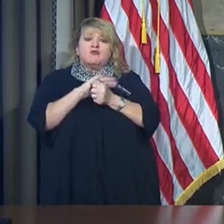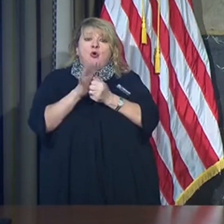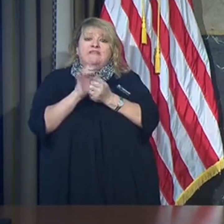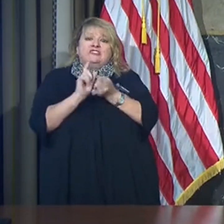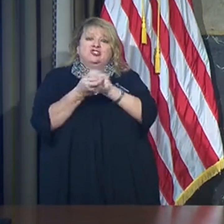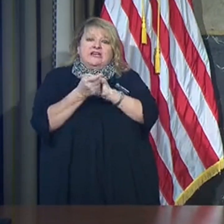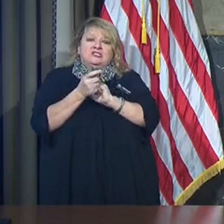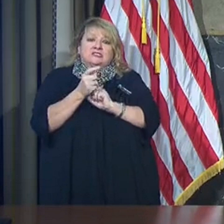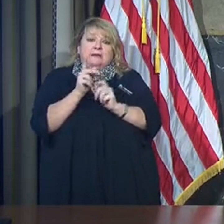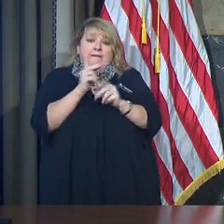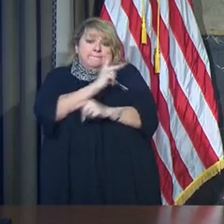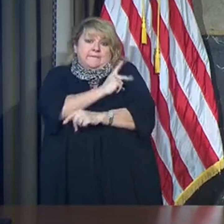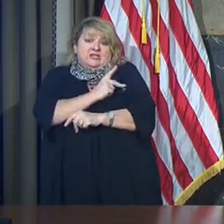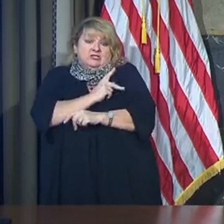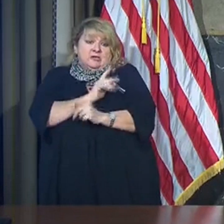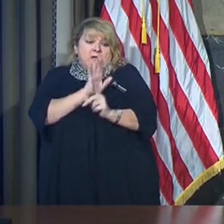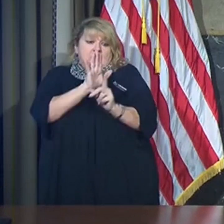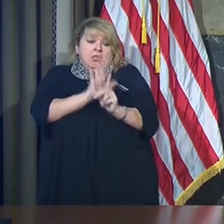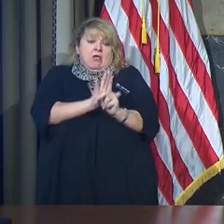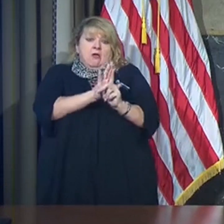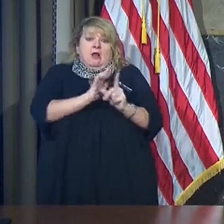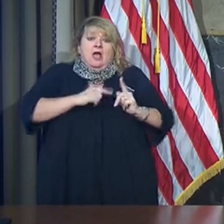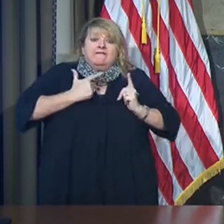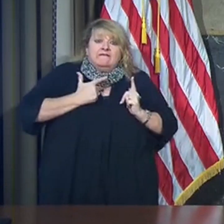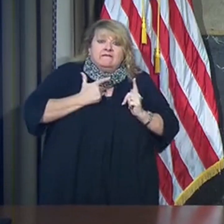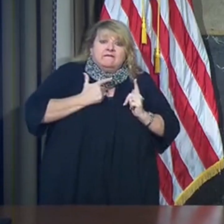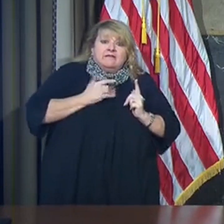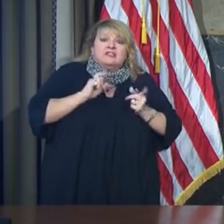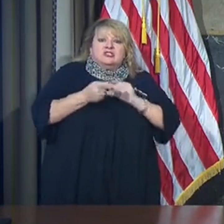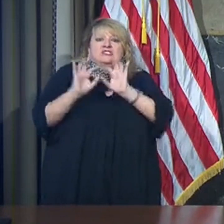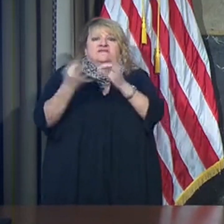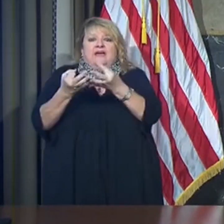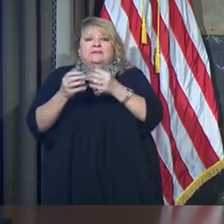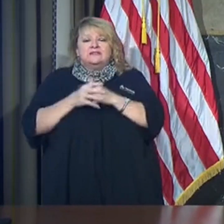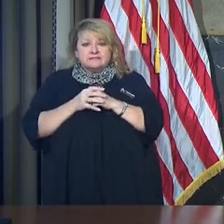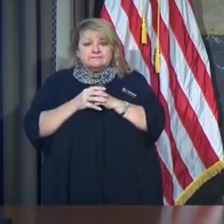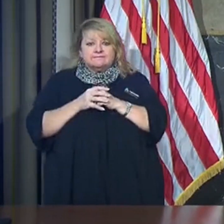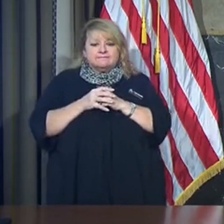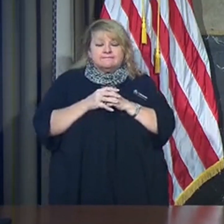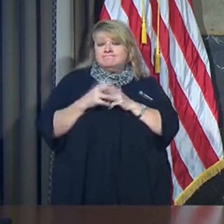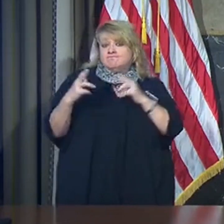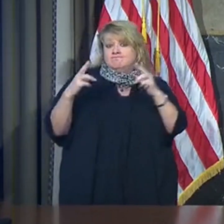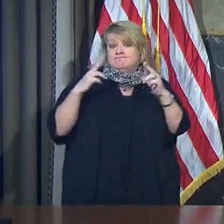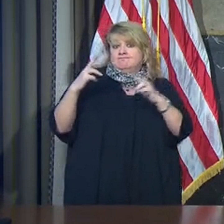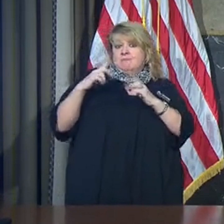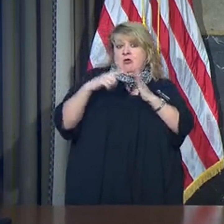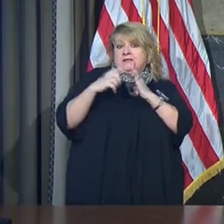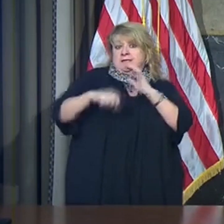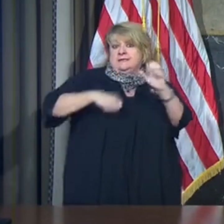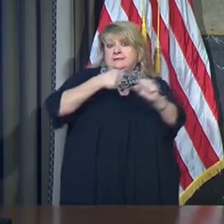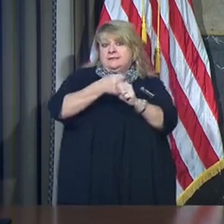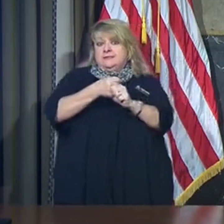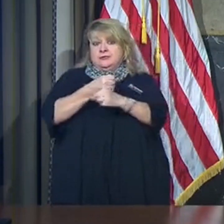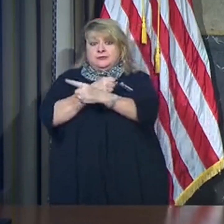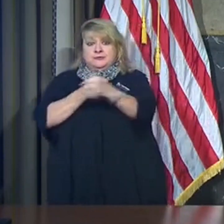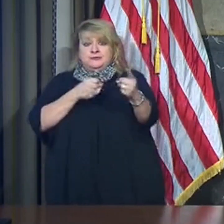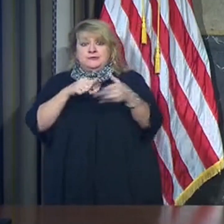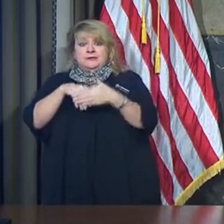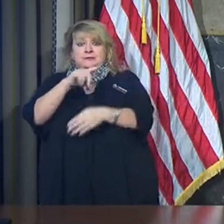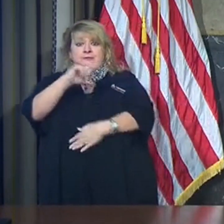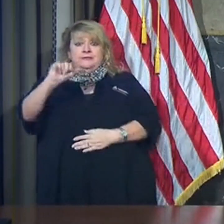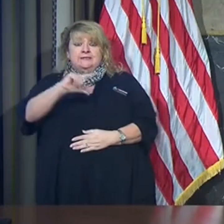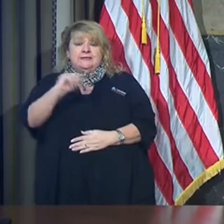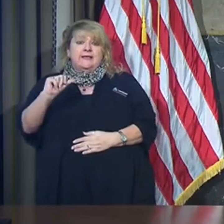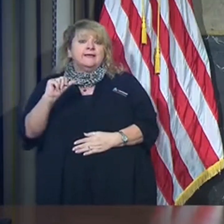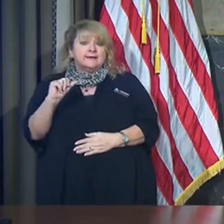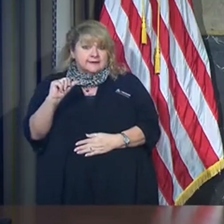and families. There will be holidays this year that will be different for some of our citizens in Louisiana. There will be people